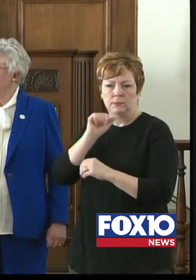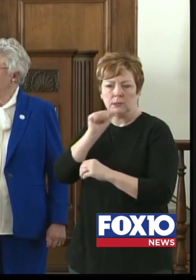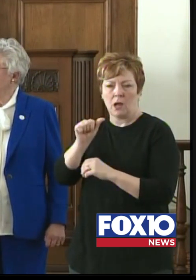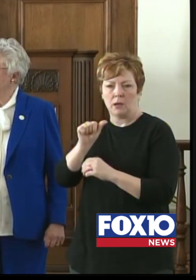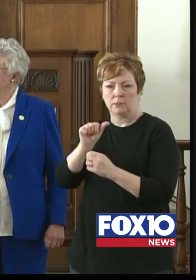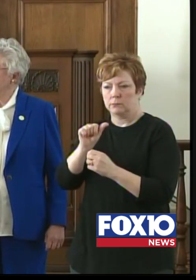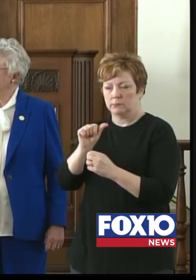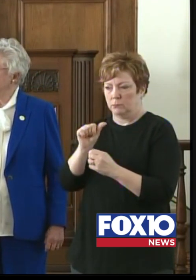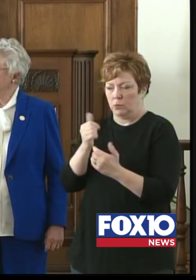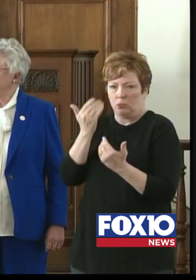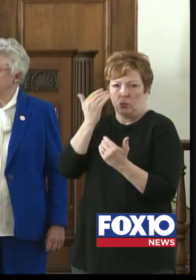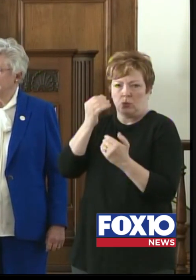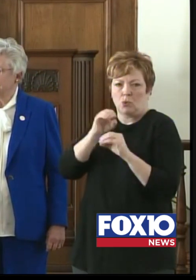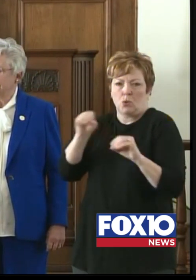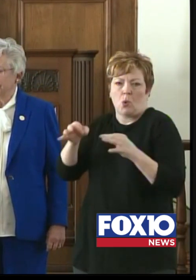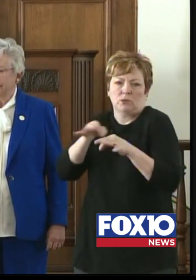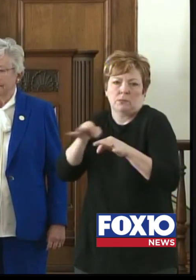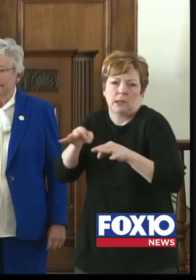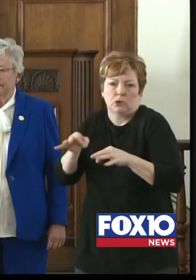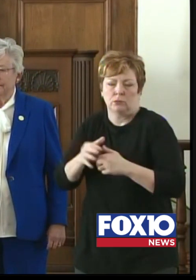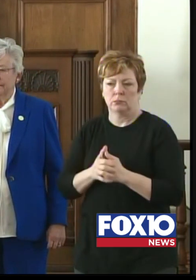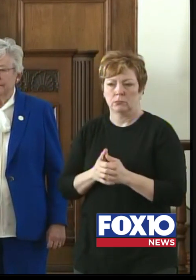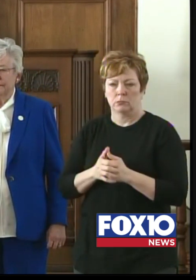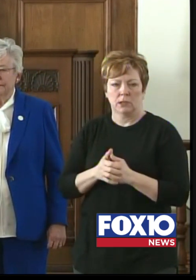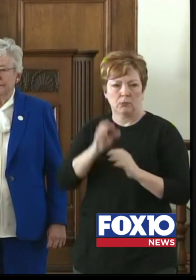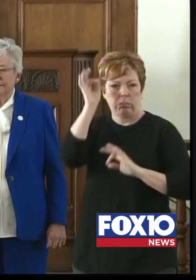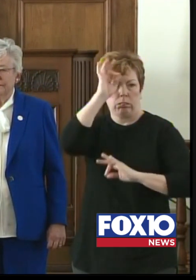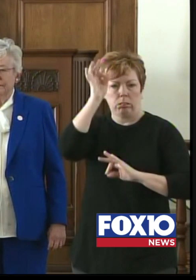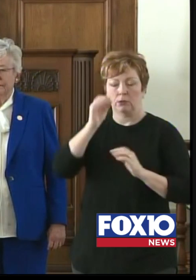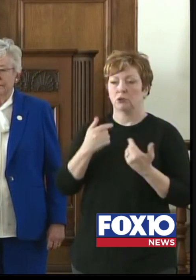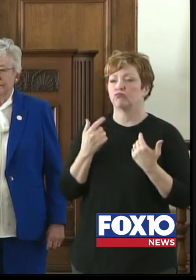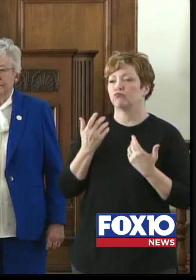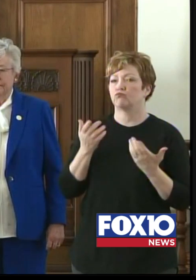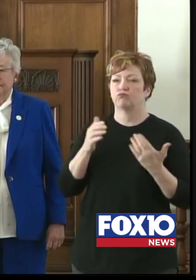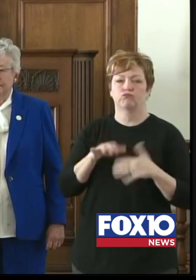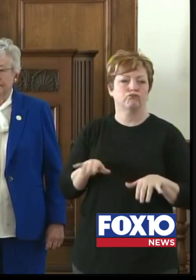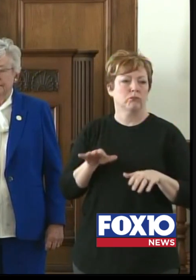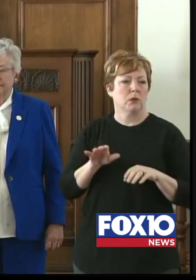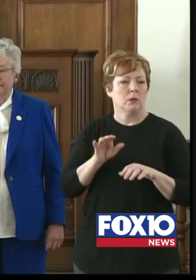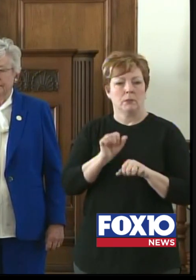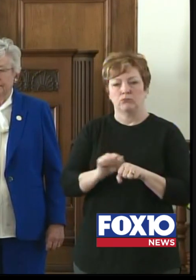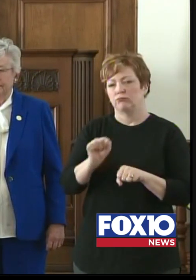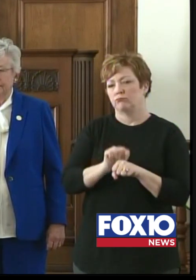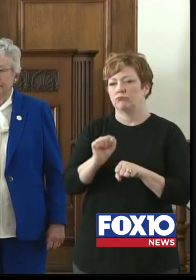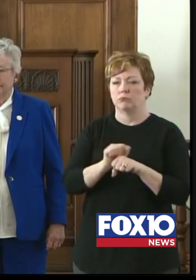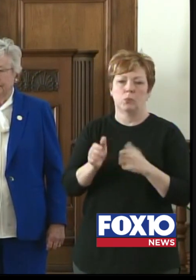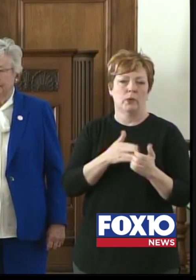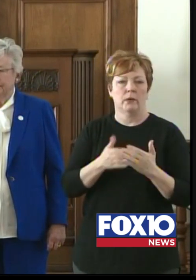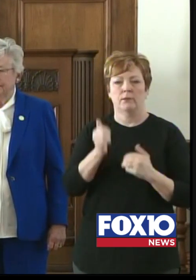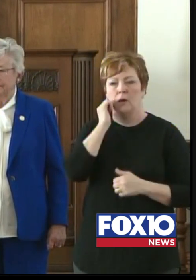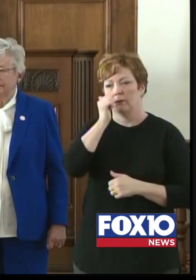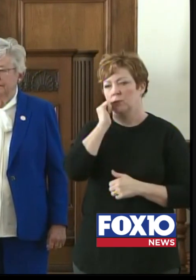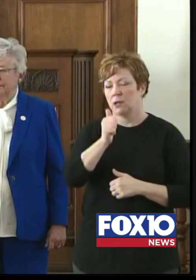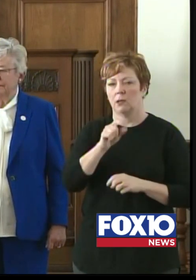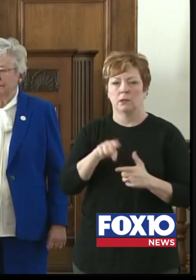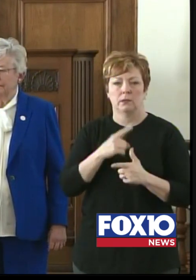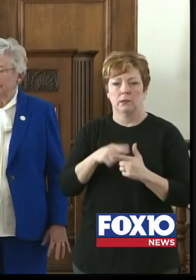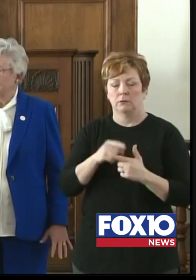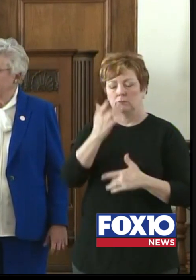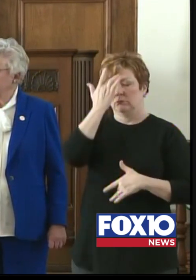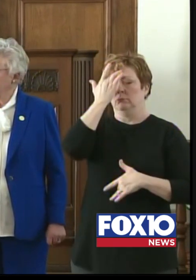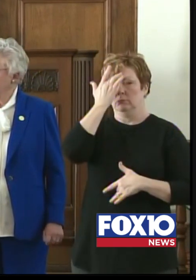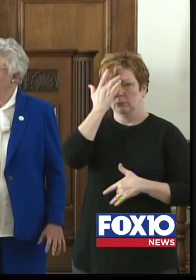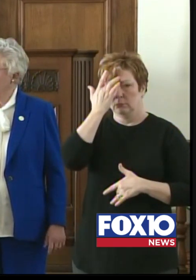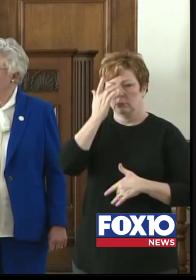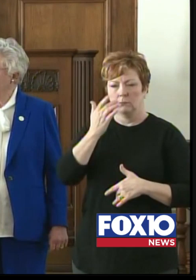infected without having any known exposure or just going about their normal everyday life. So in addition to seeing those numbers improve, we